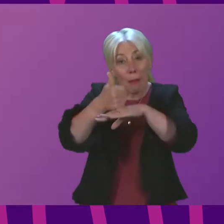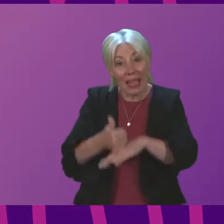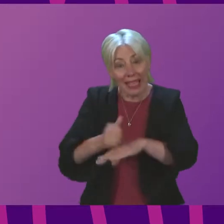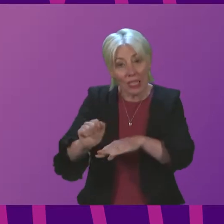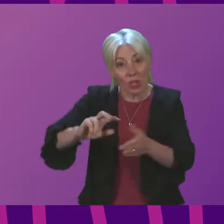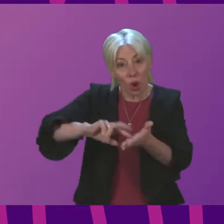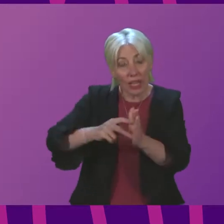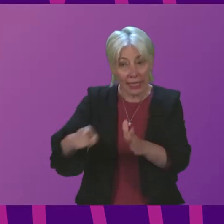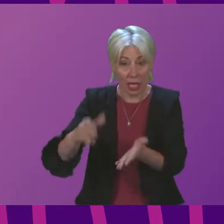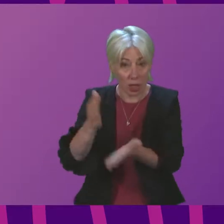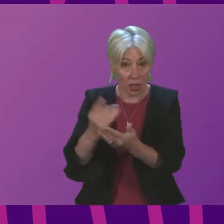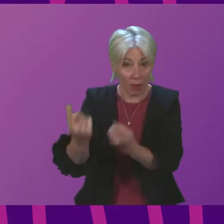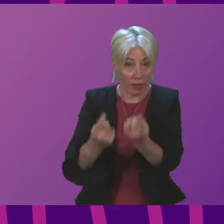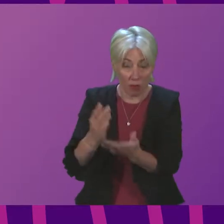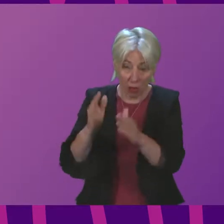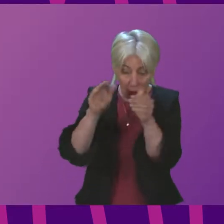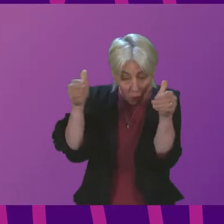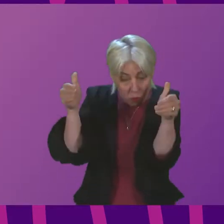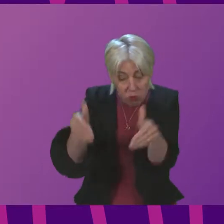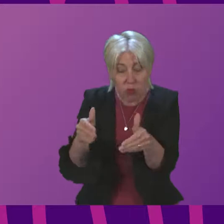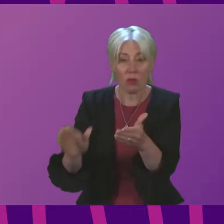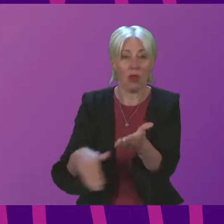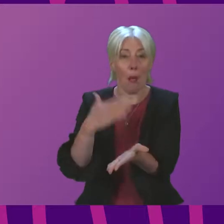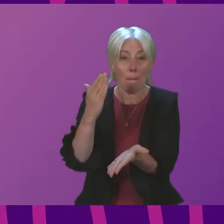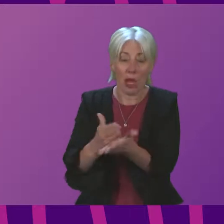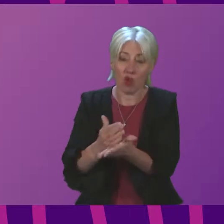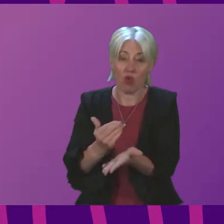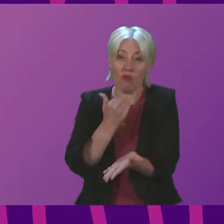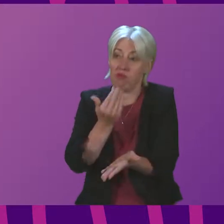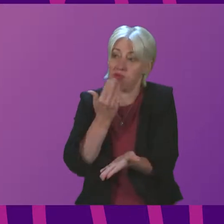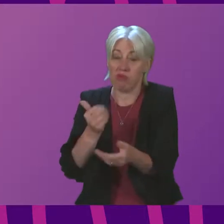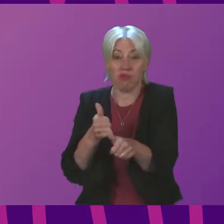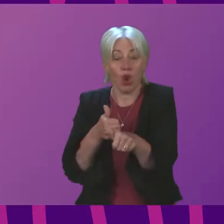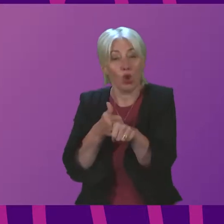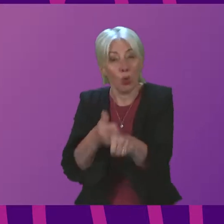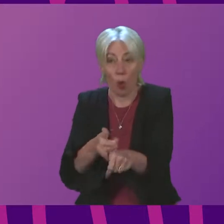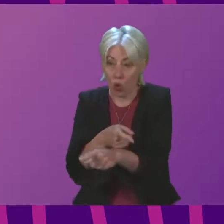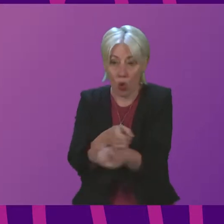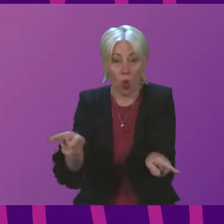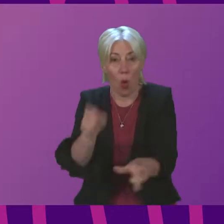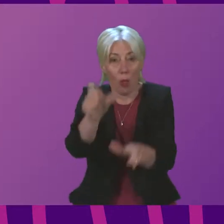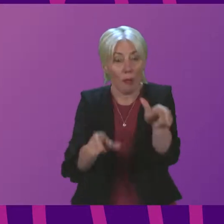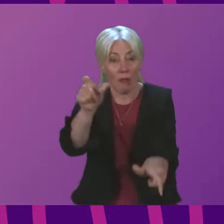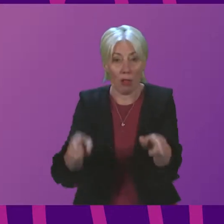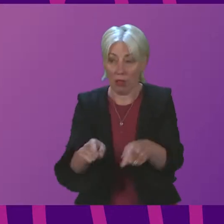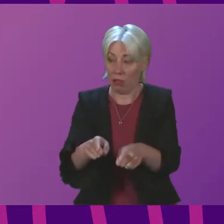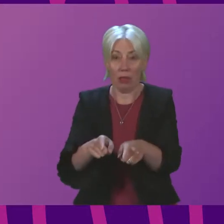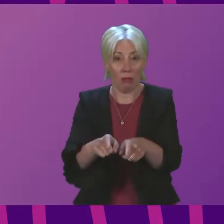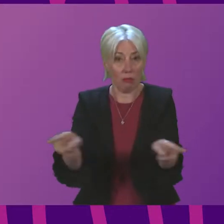there were very focused on ensuring that they provided adequate support to all of the individuals that